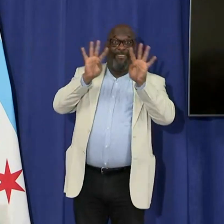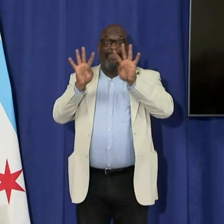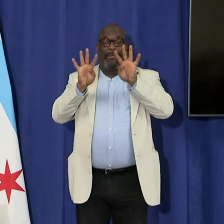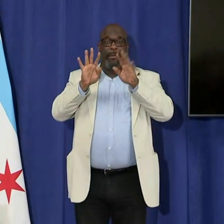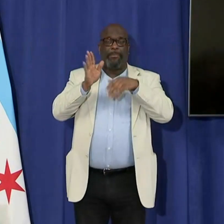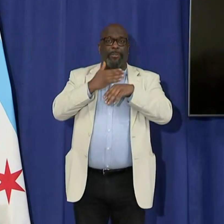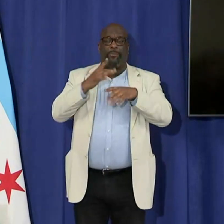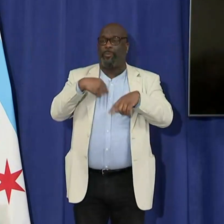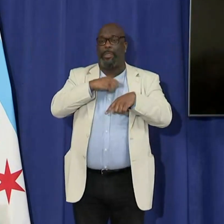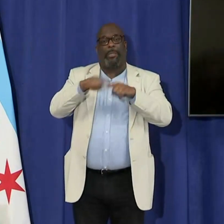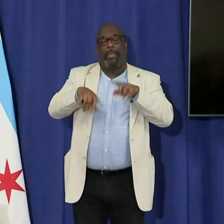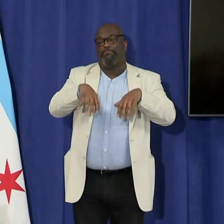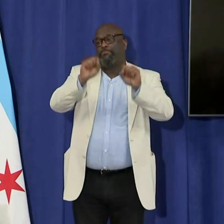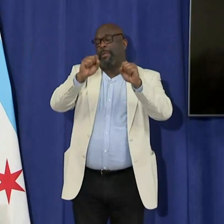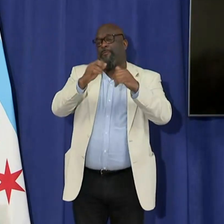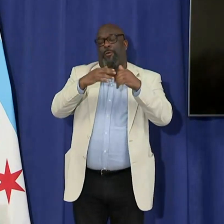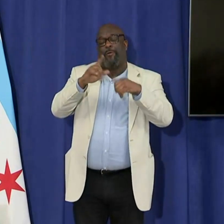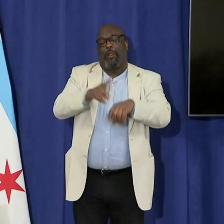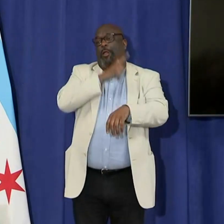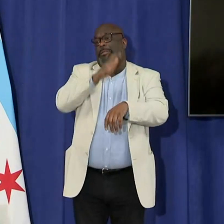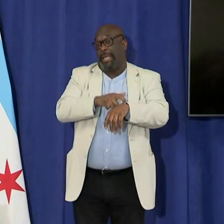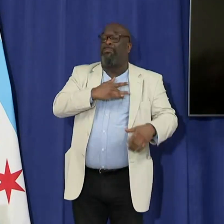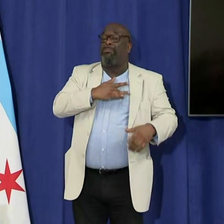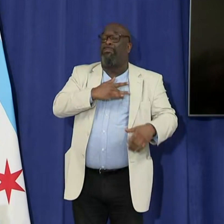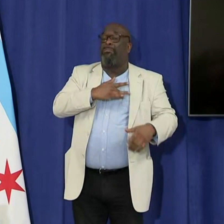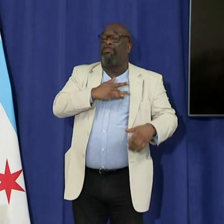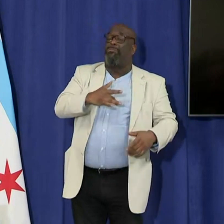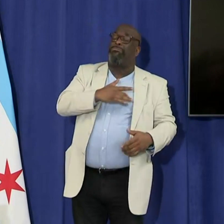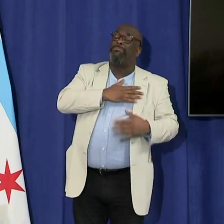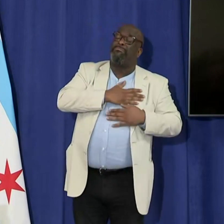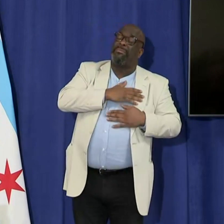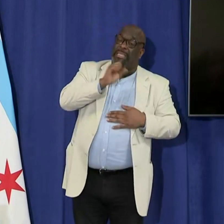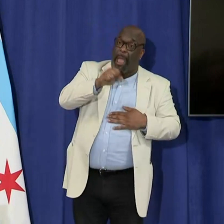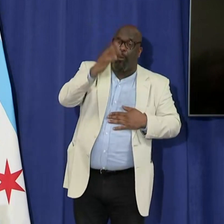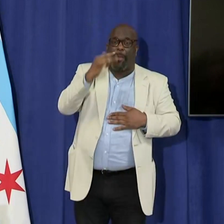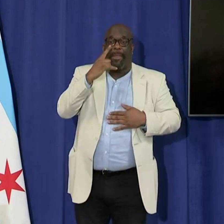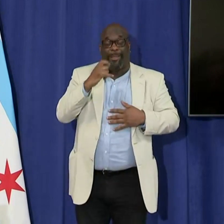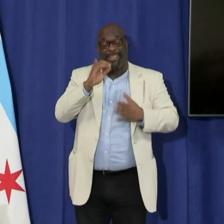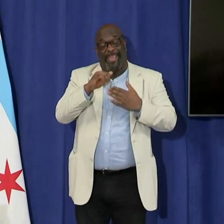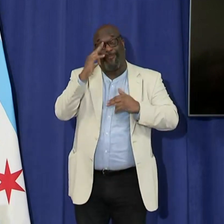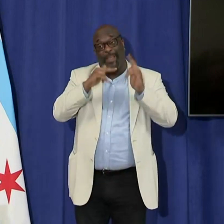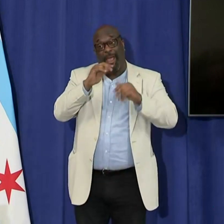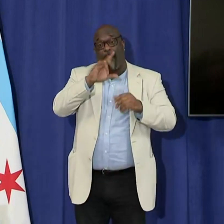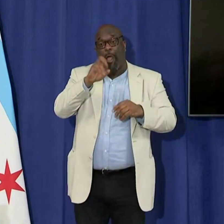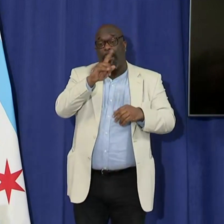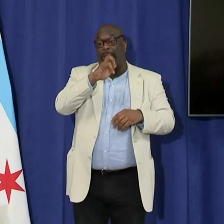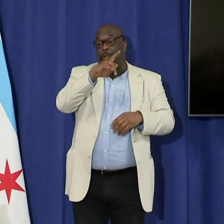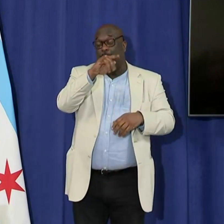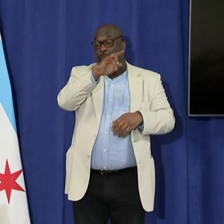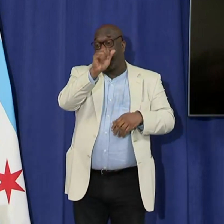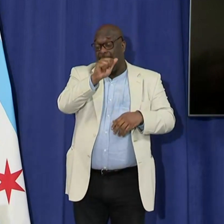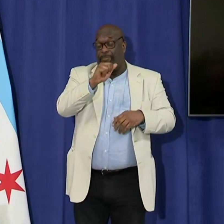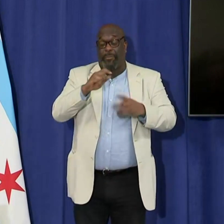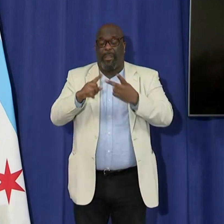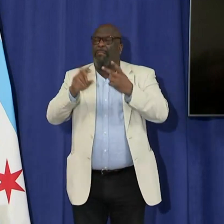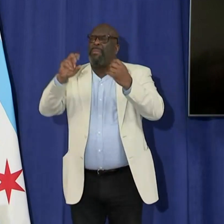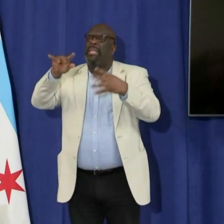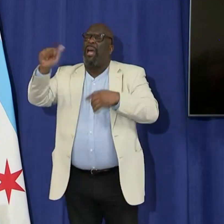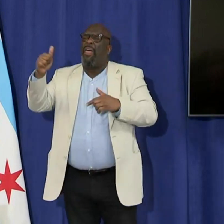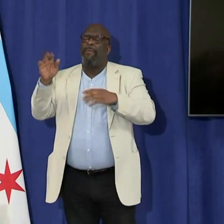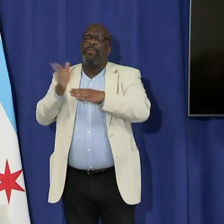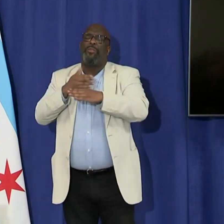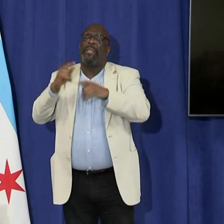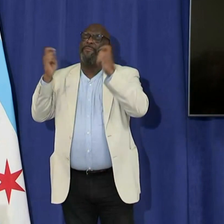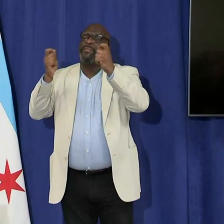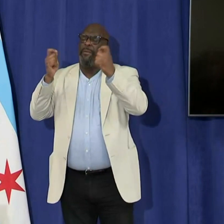heartbreaking because Lollapalooza is fun. Our outdoor music festivals are fun. A lot of